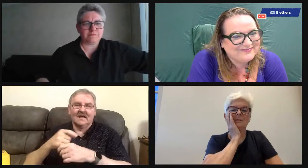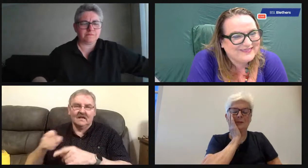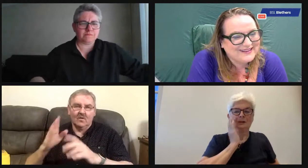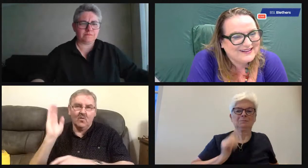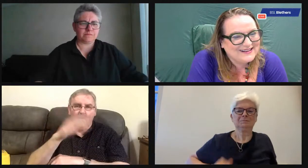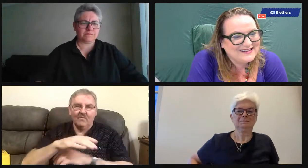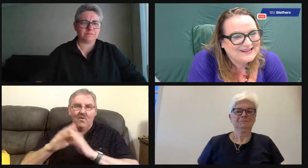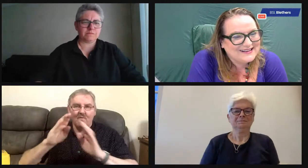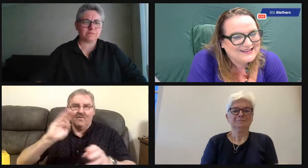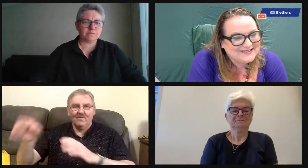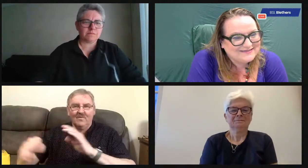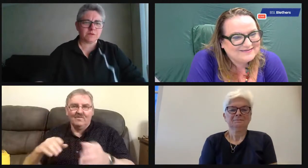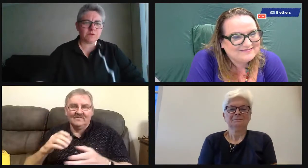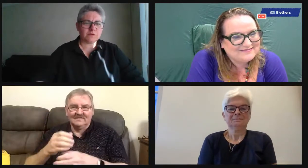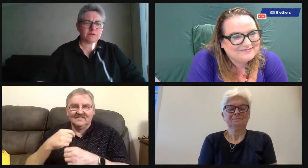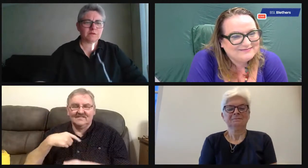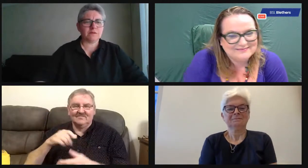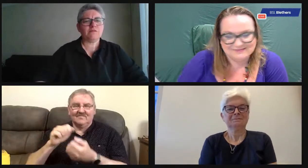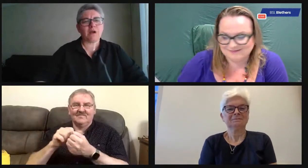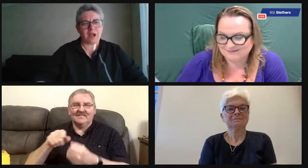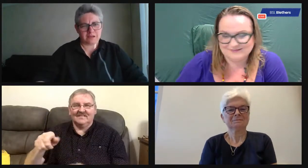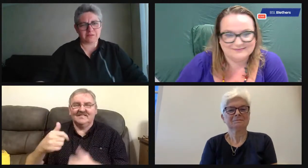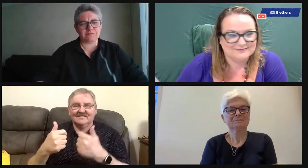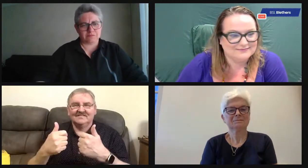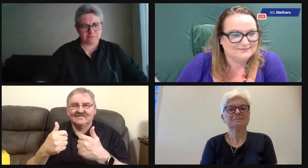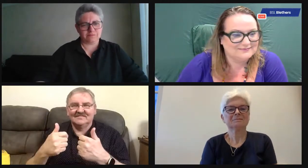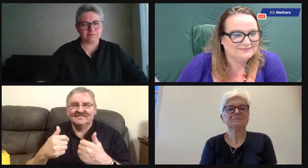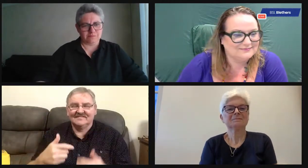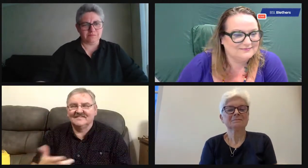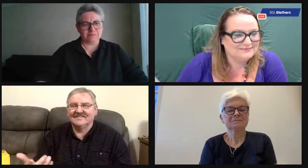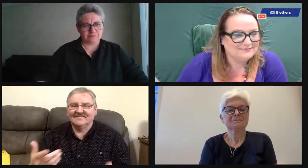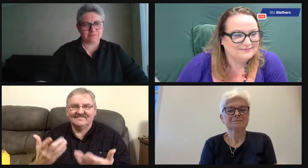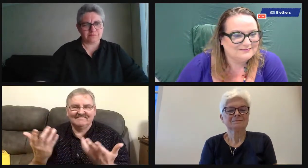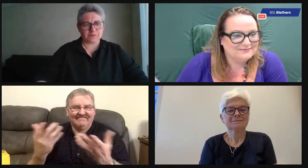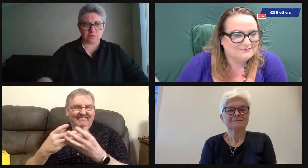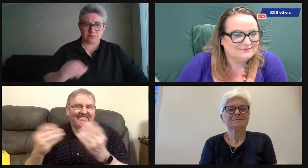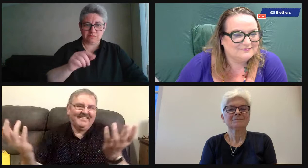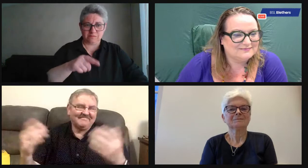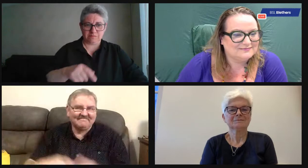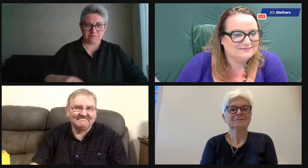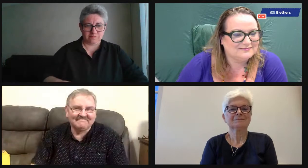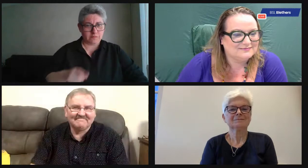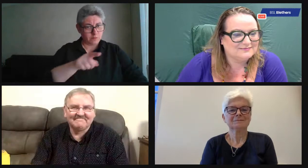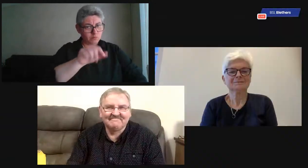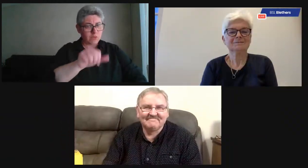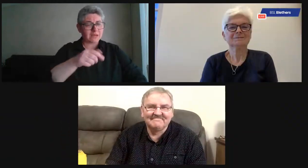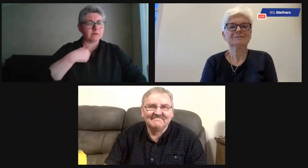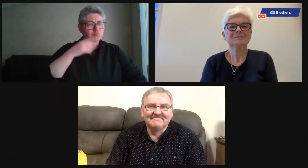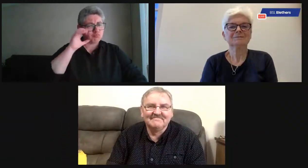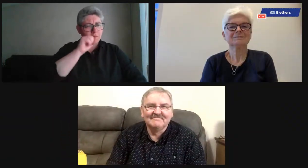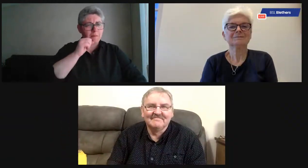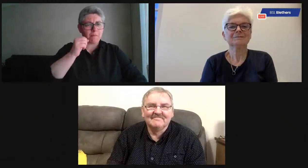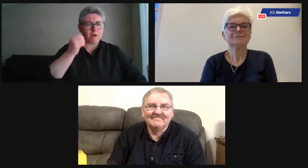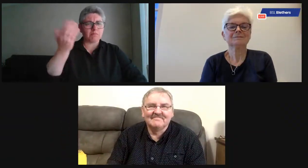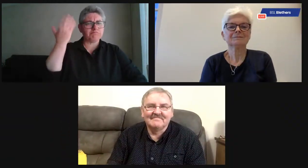bingo. And then when it was time to go home, I dropped them all off. And I did that. Well, obviously, that's all going now.